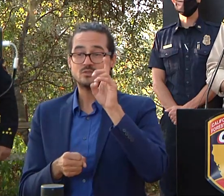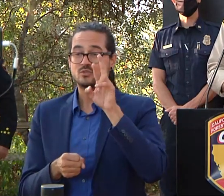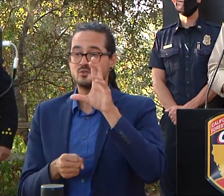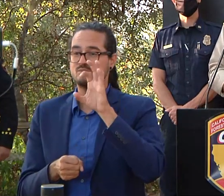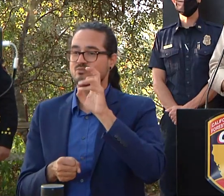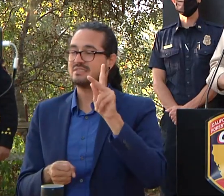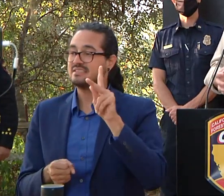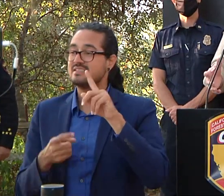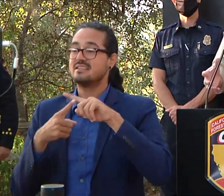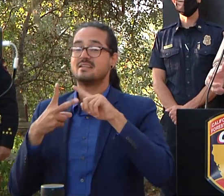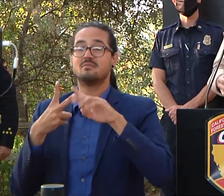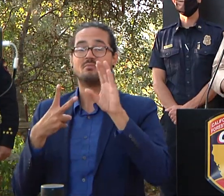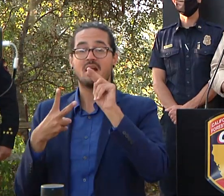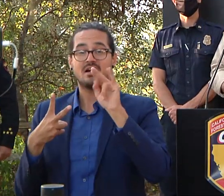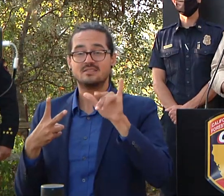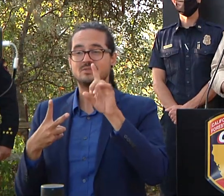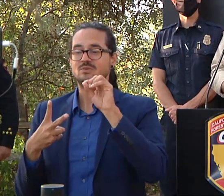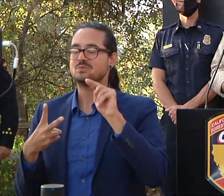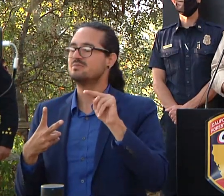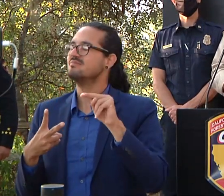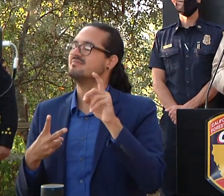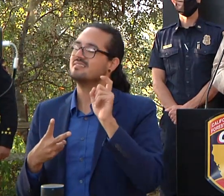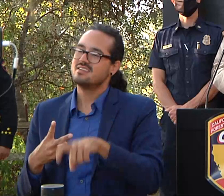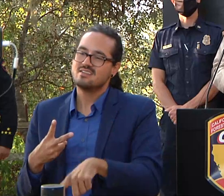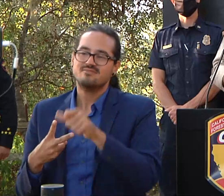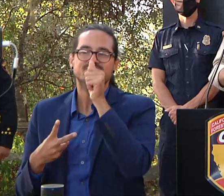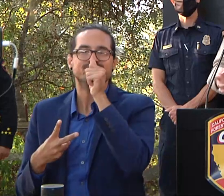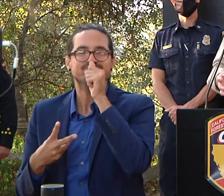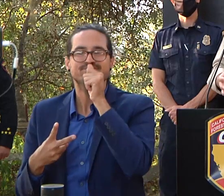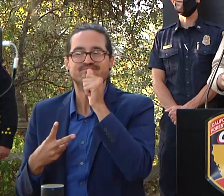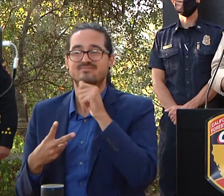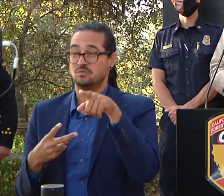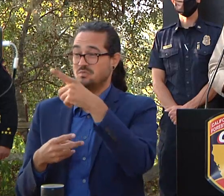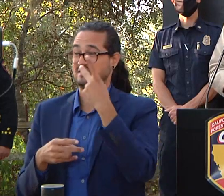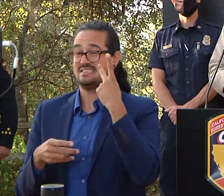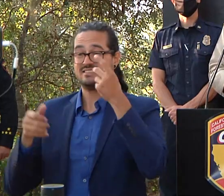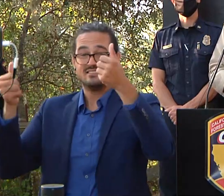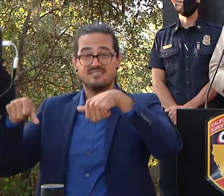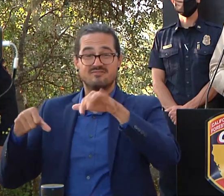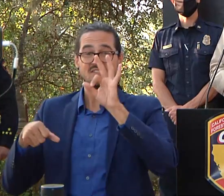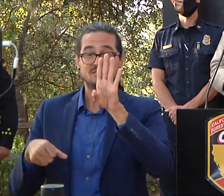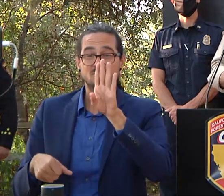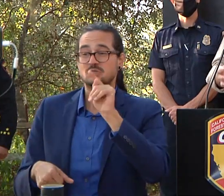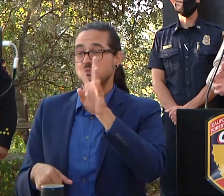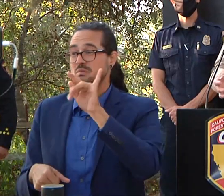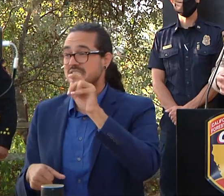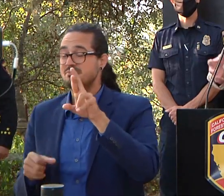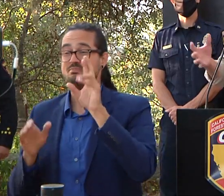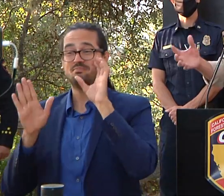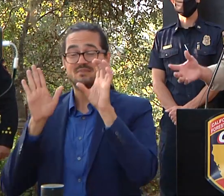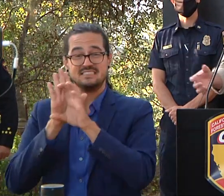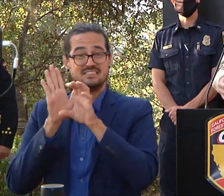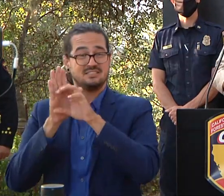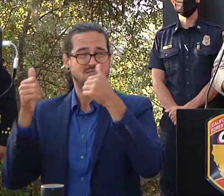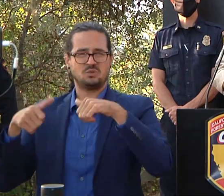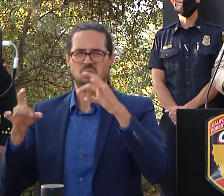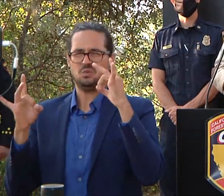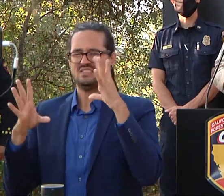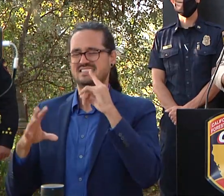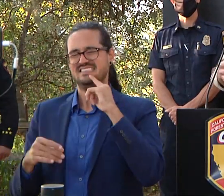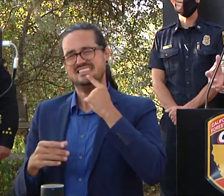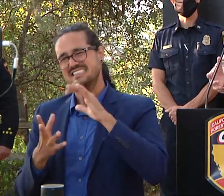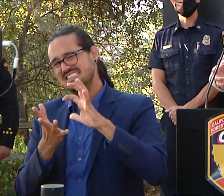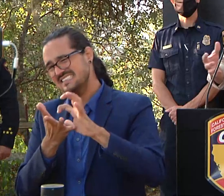media there's a lot of damage in there and so uh allowing pg e and and and different utility companies and the